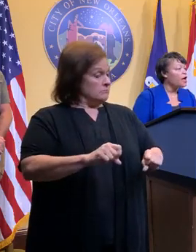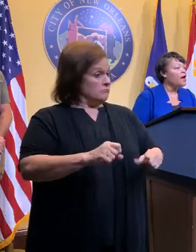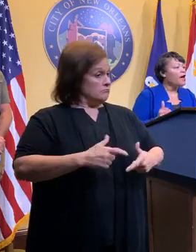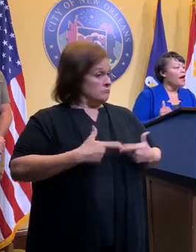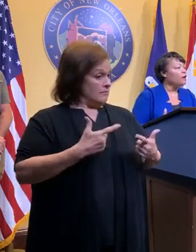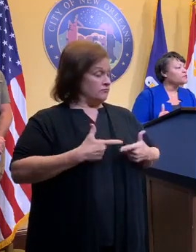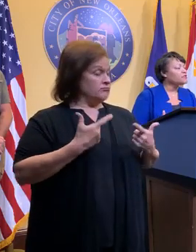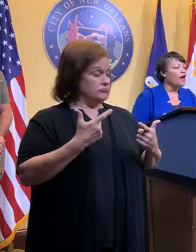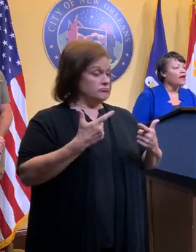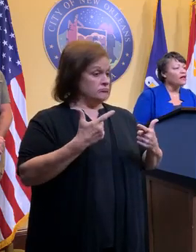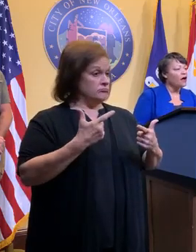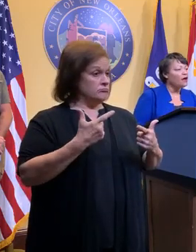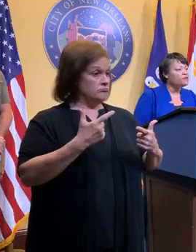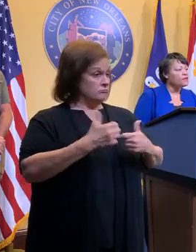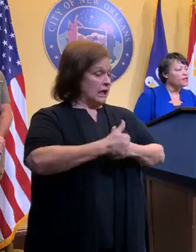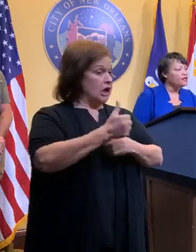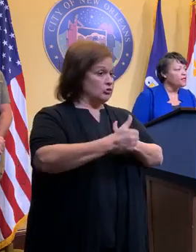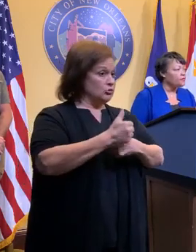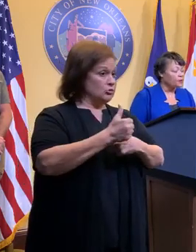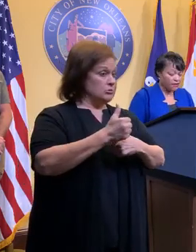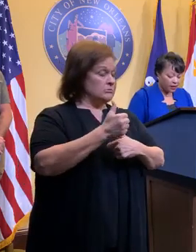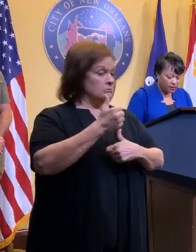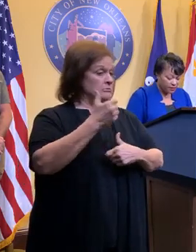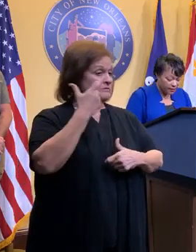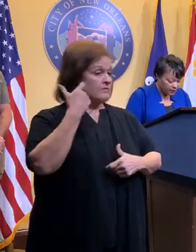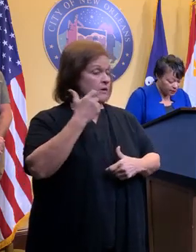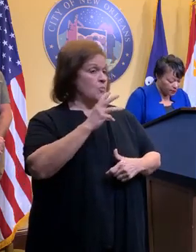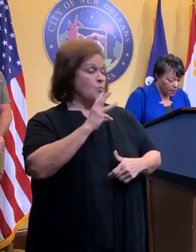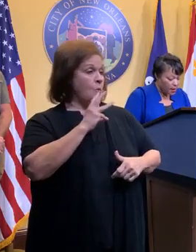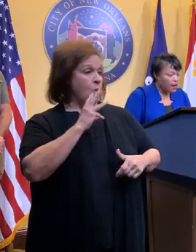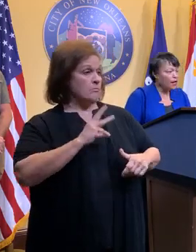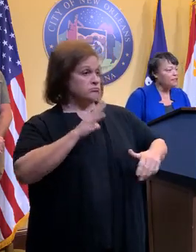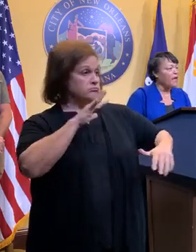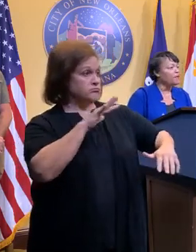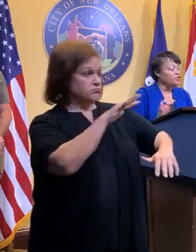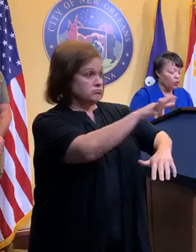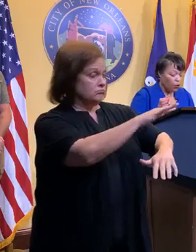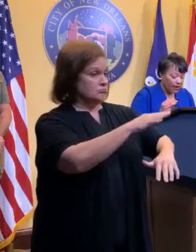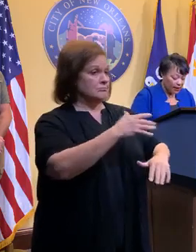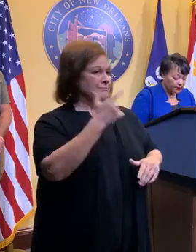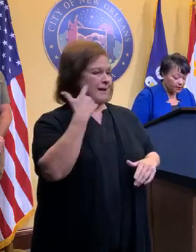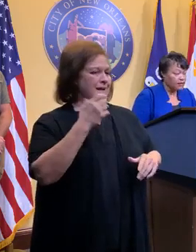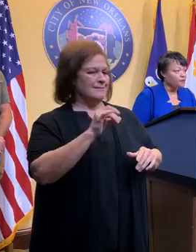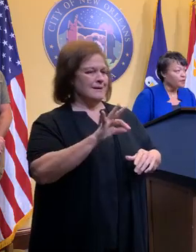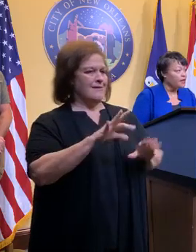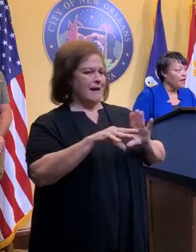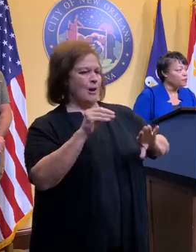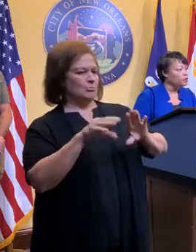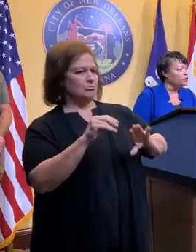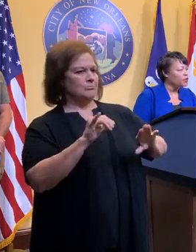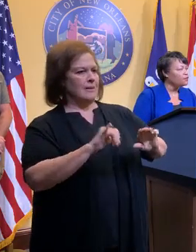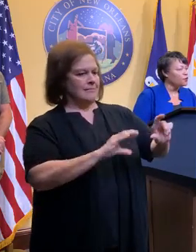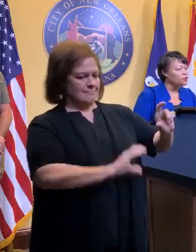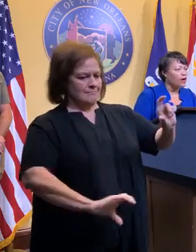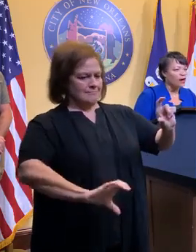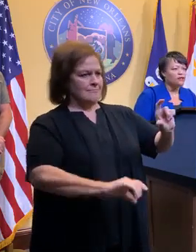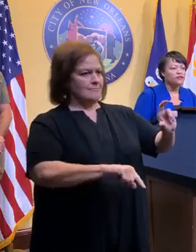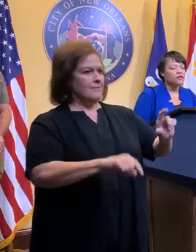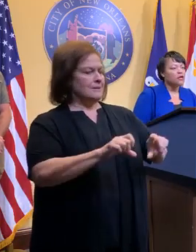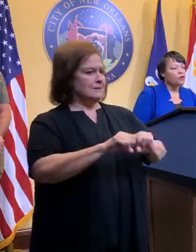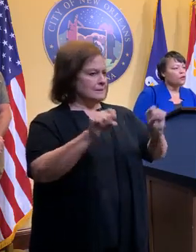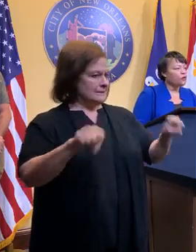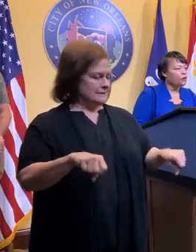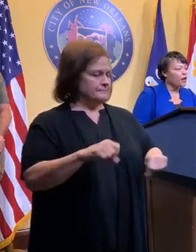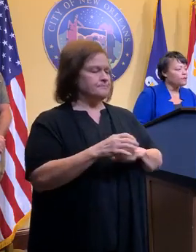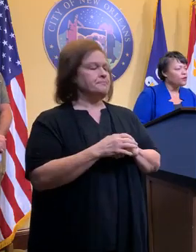storm surge outside of the levee protection system. Damaging winds is something that we're looking for as